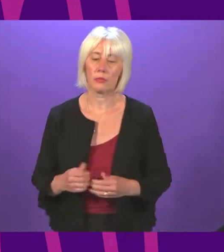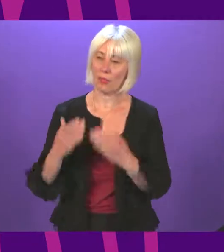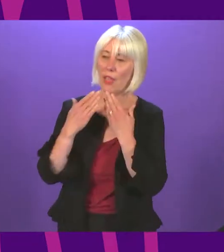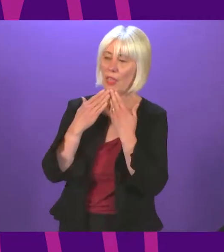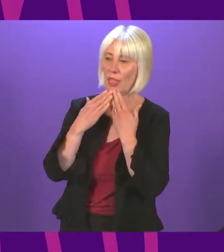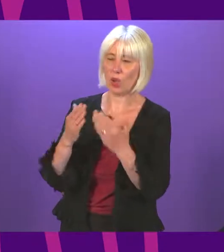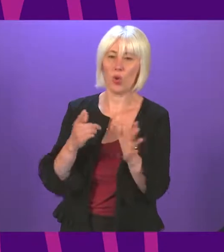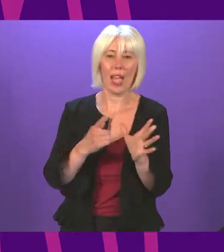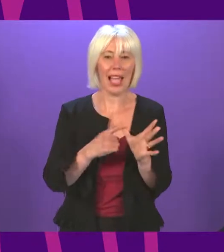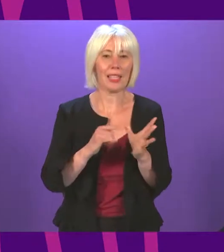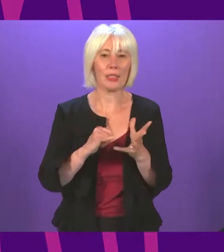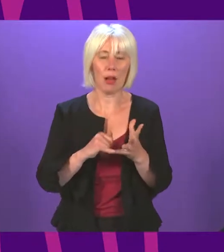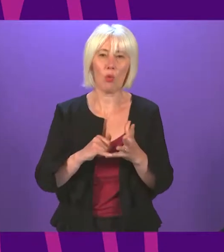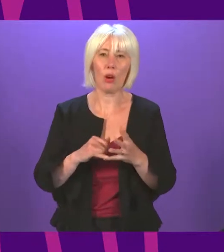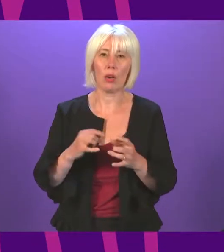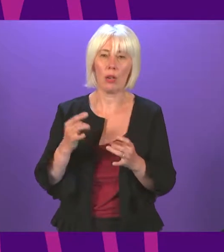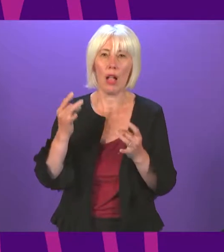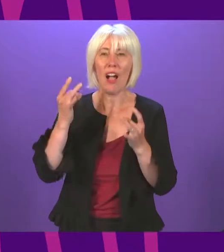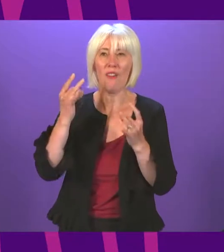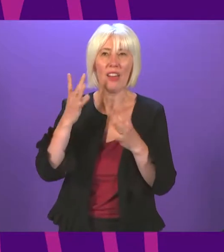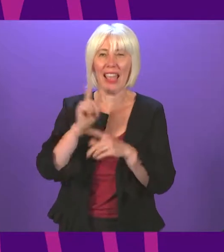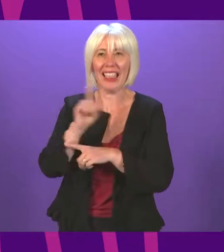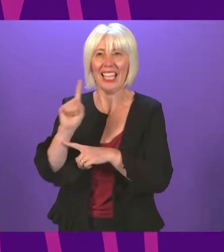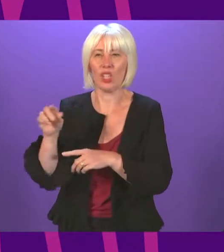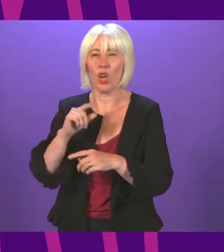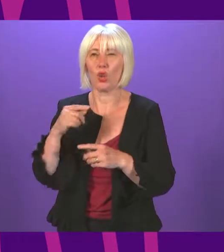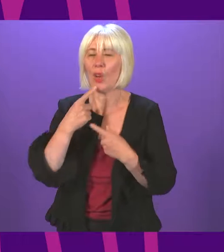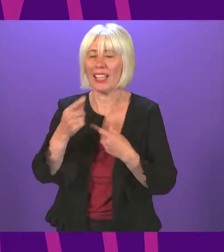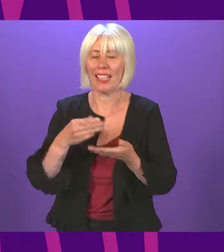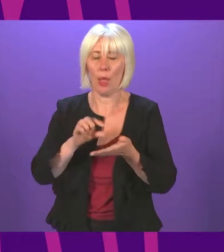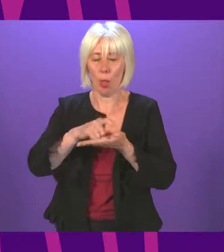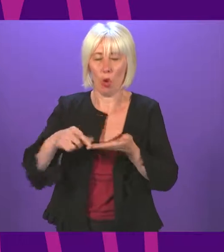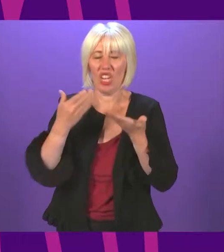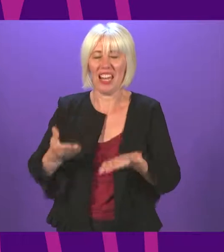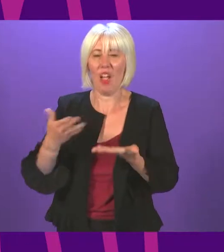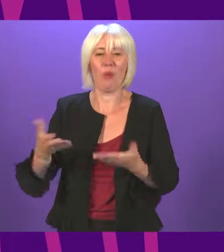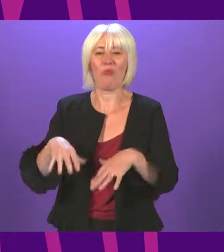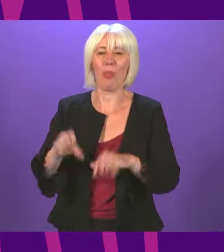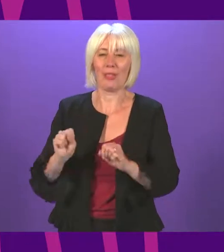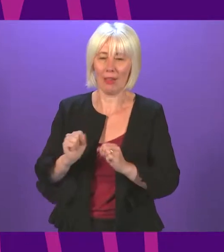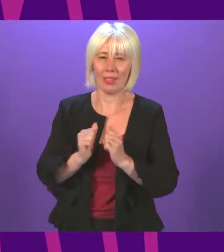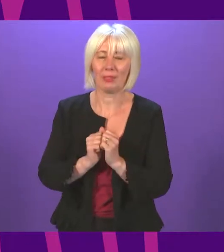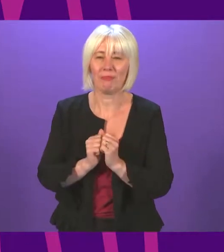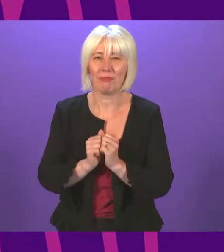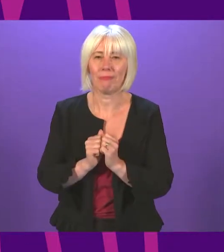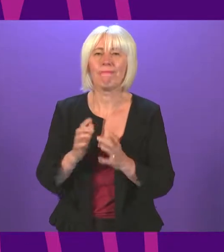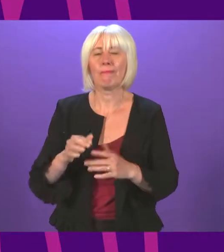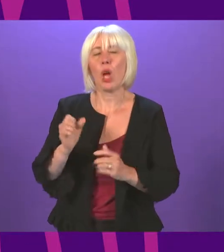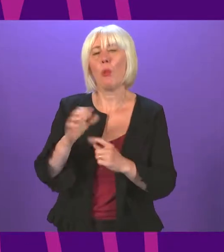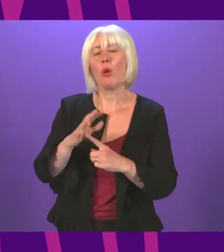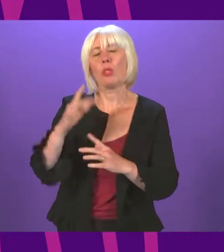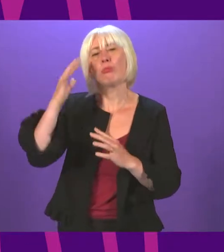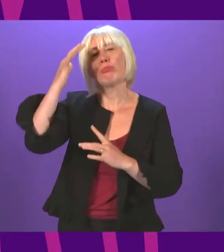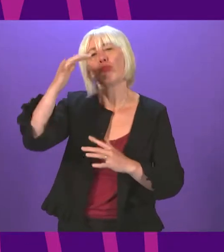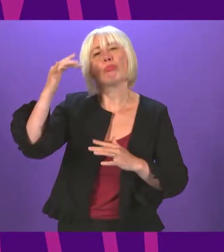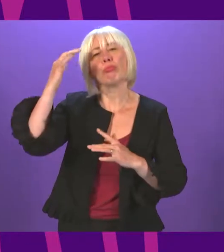Deputy Presently Officer. Because I'll forget later, I'll move the amendment in my name right from the outset. I think it's important to reflect on